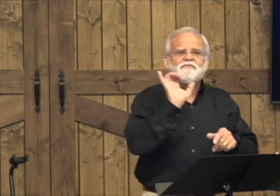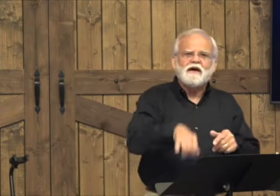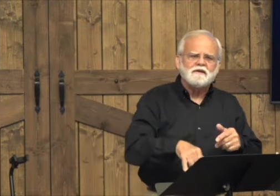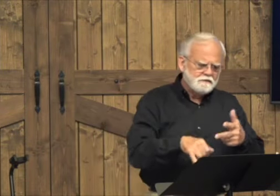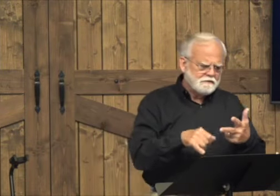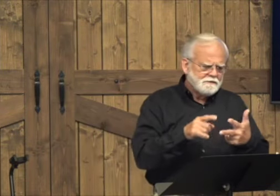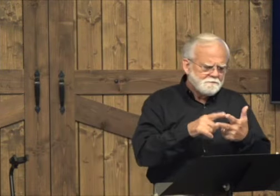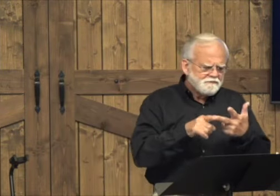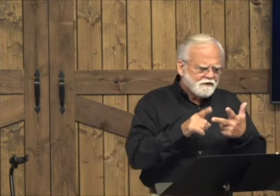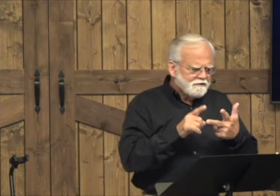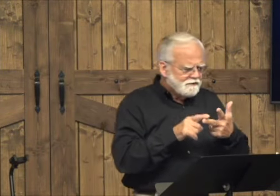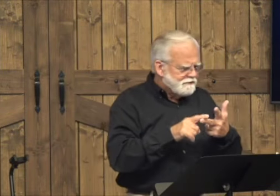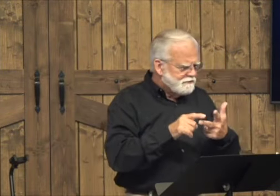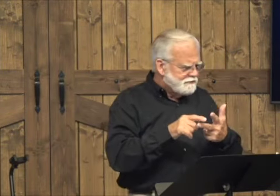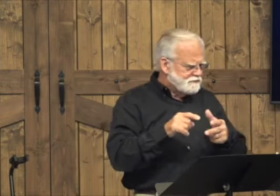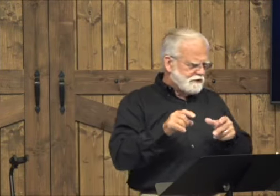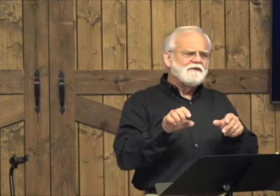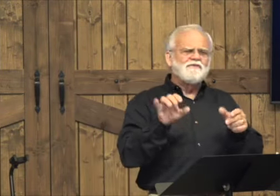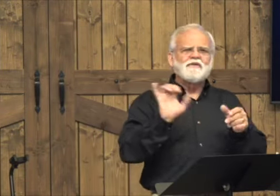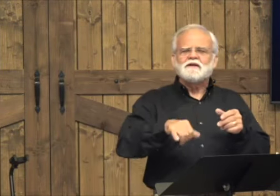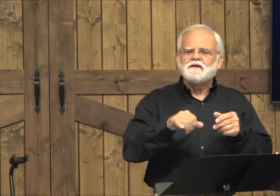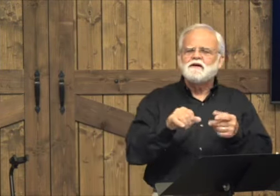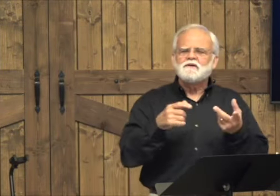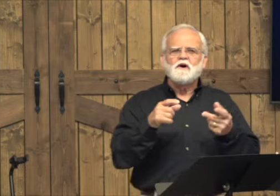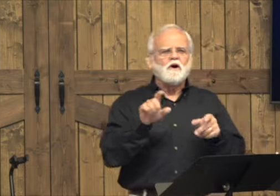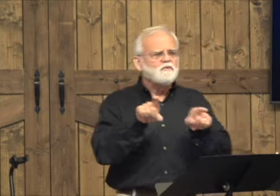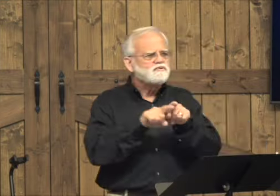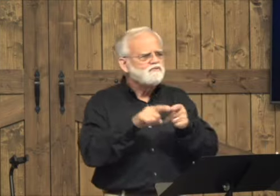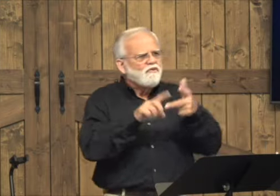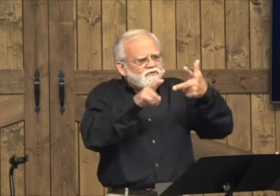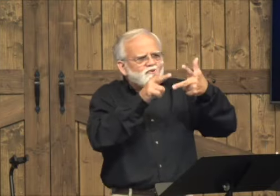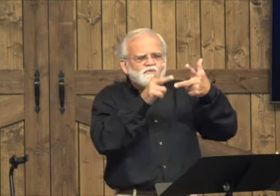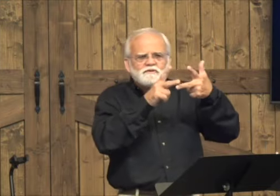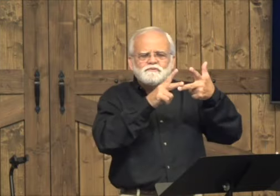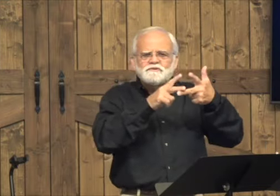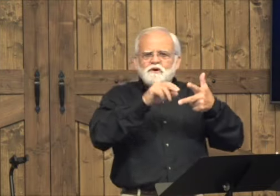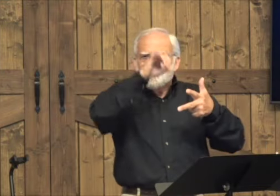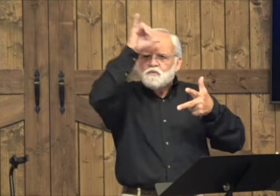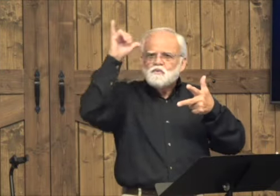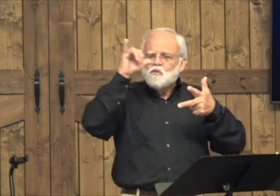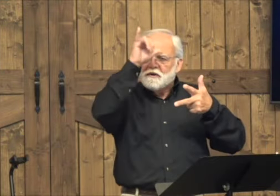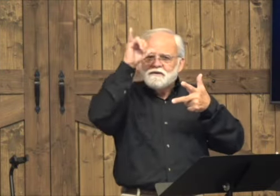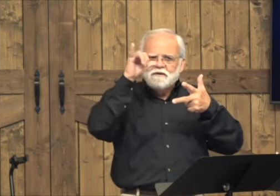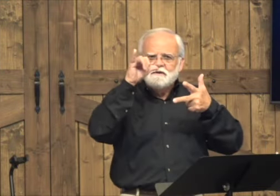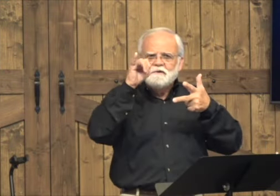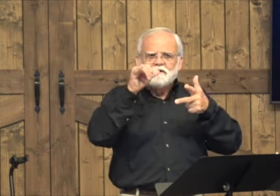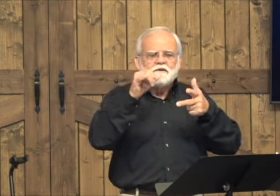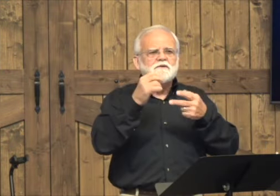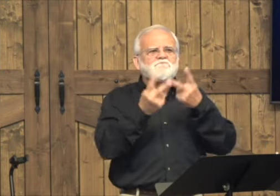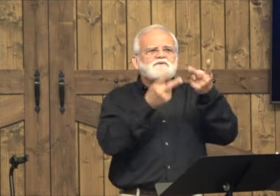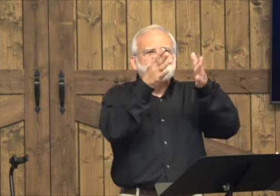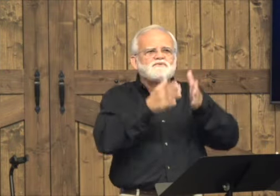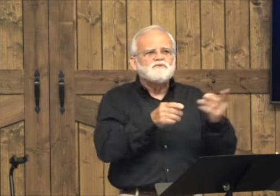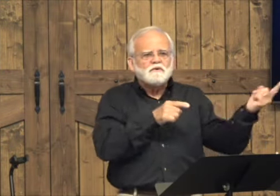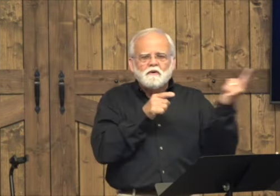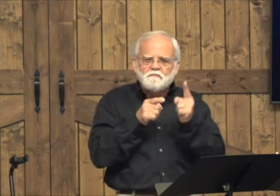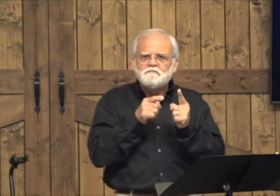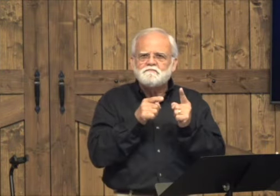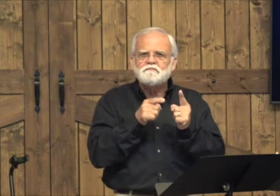But anyway, that was the custom during that day to wash their feet. And the third custom was to annoy them with oil.